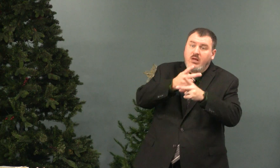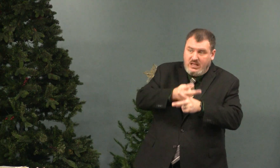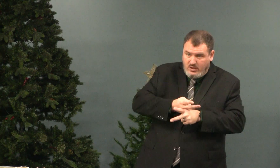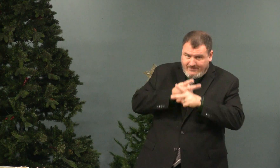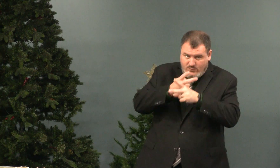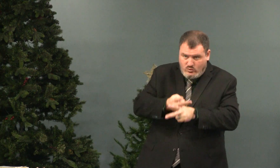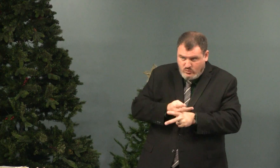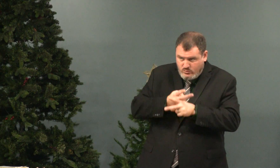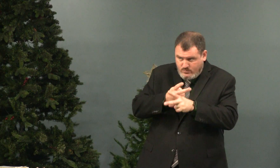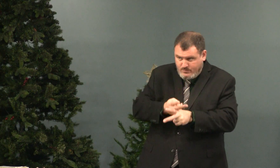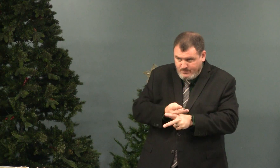Be careful.